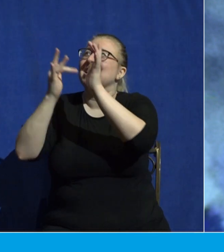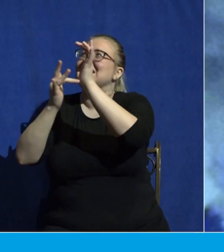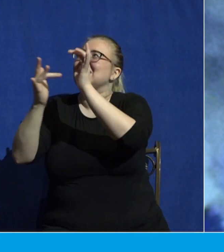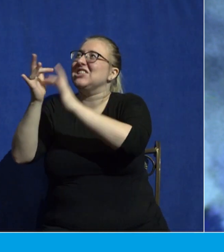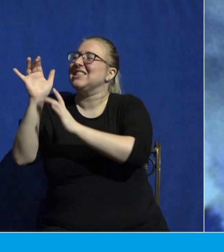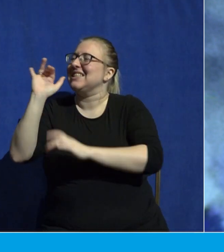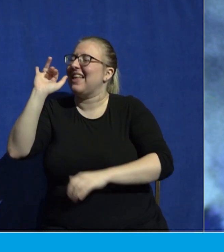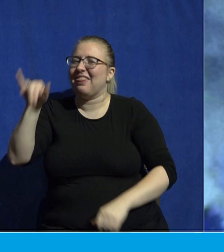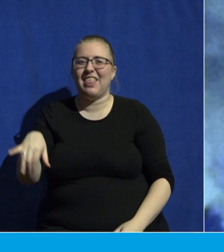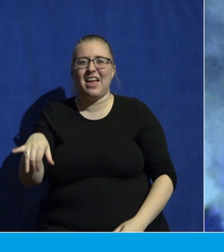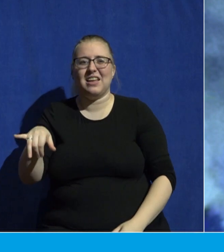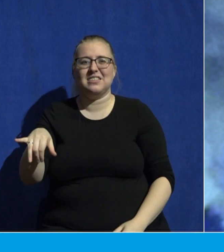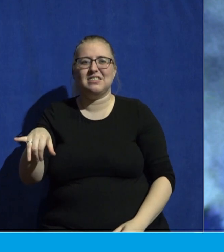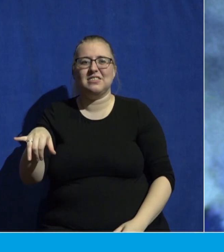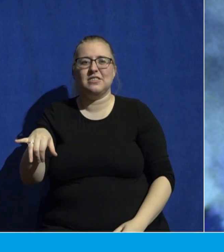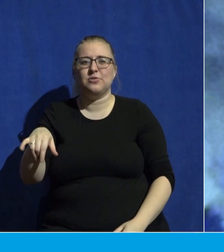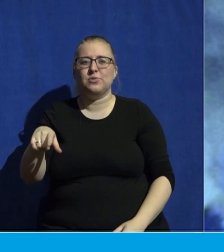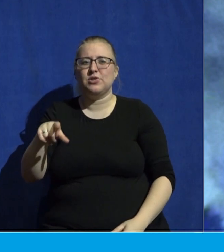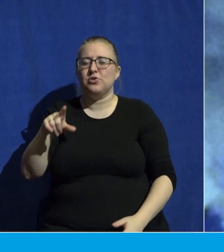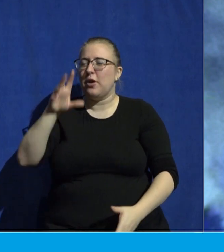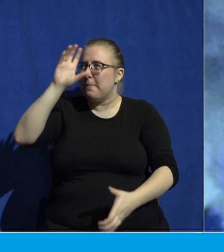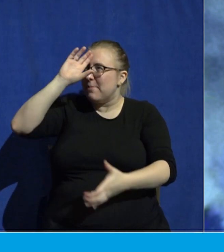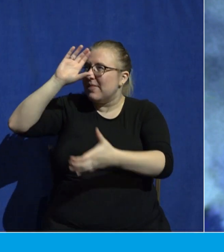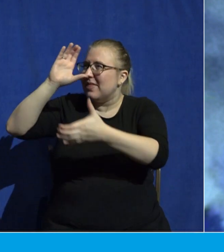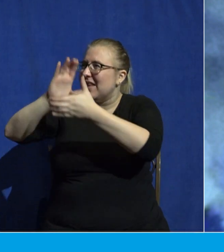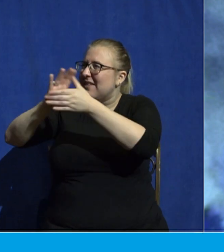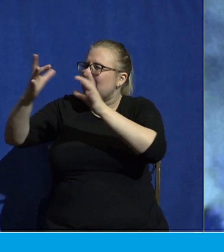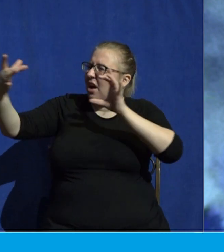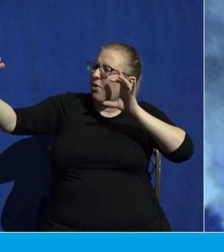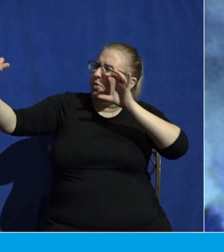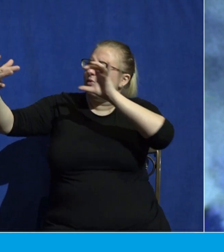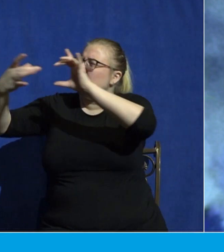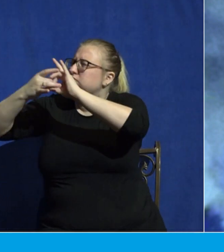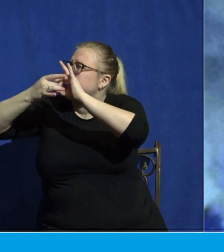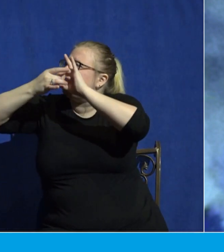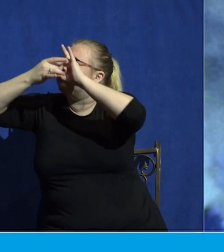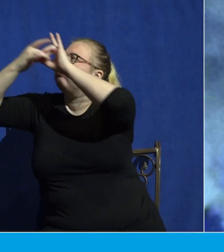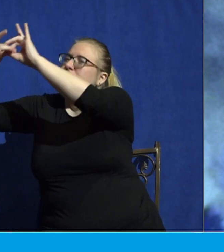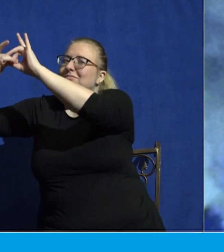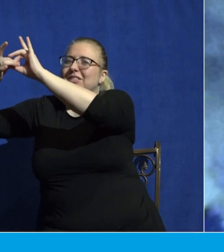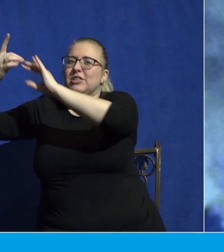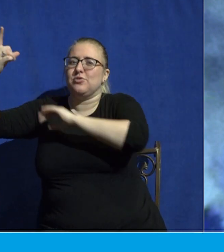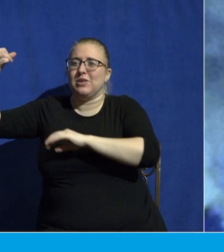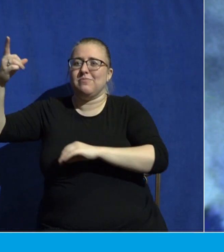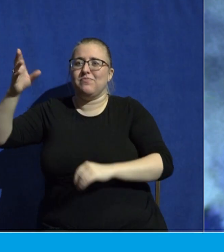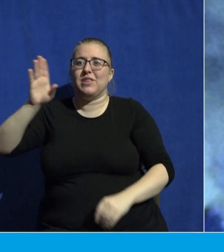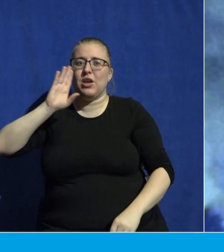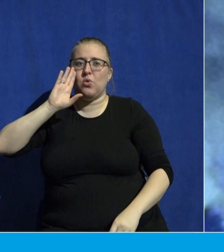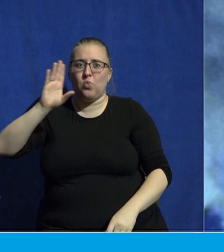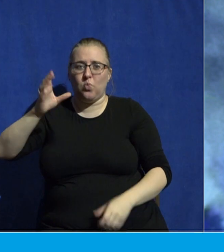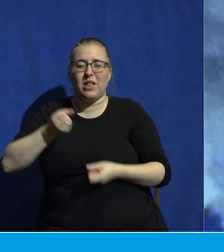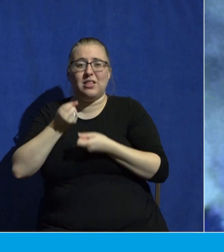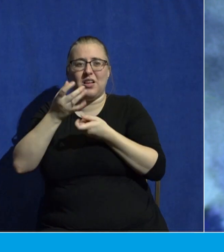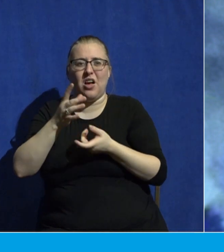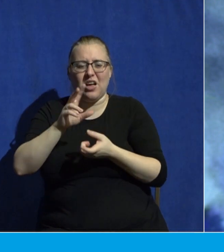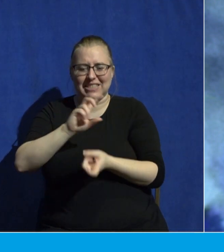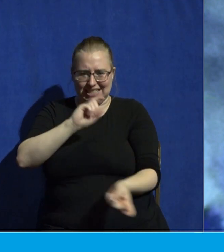believe into him which will result in a radical reorientation of your life?